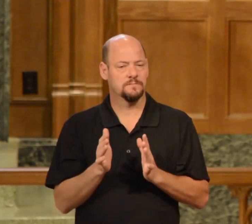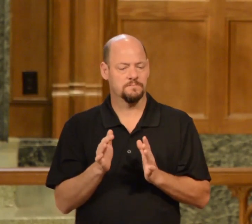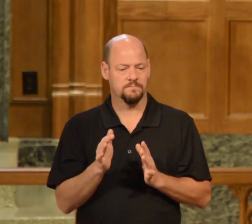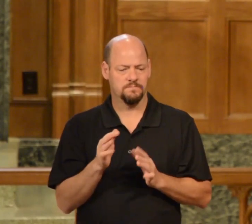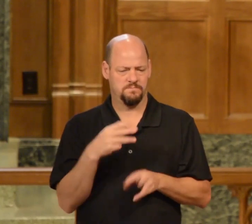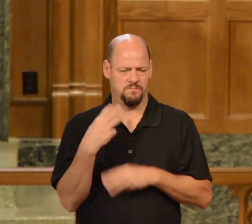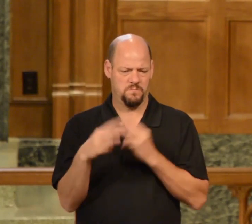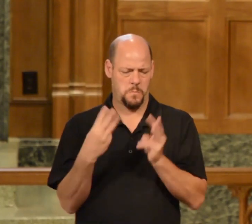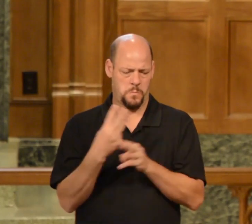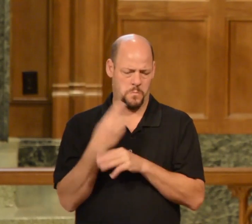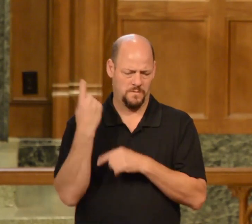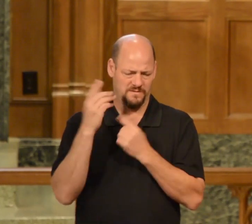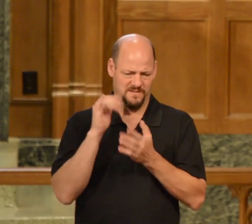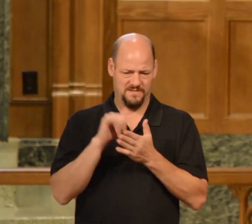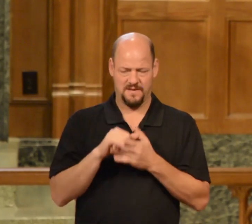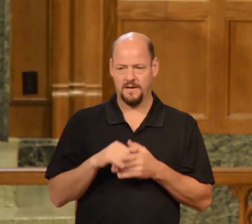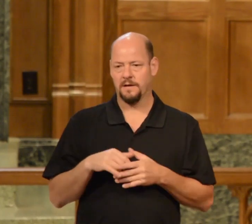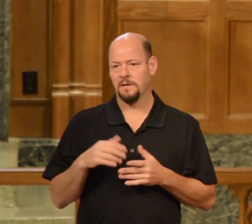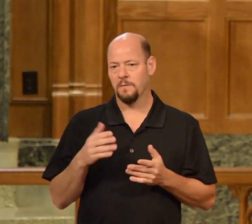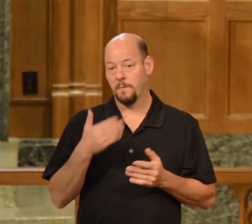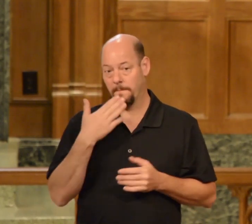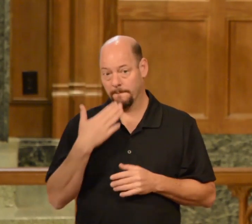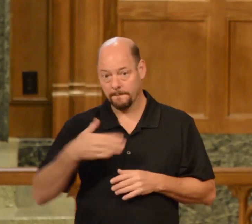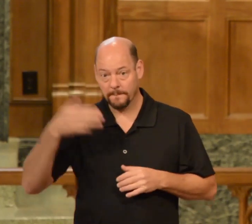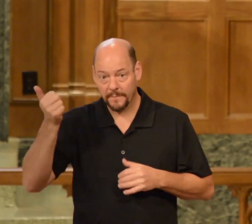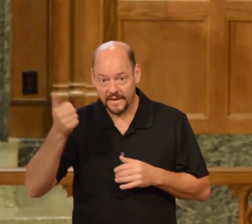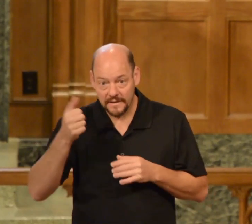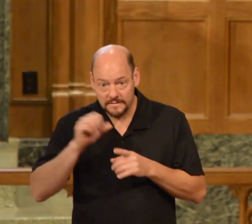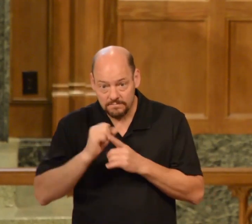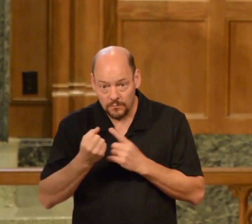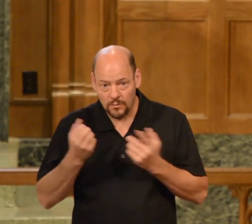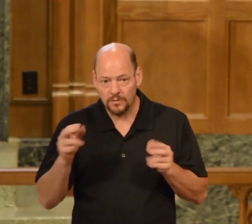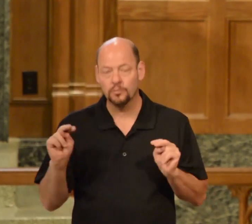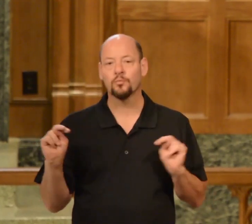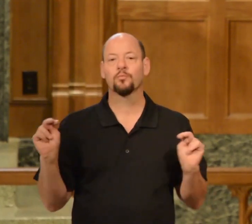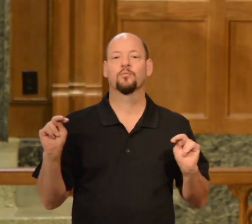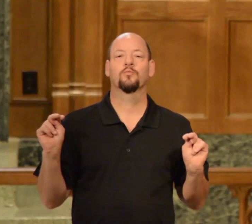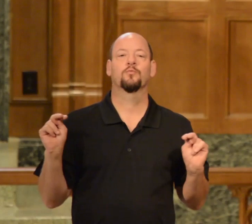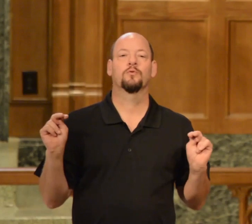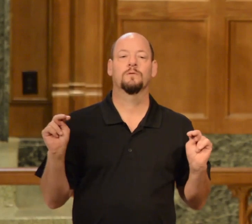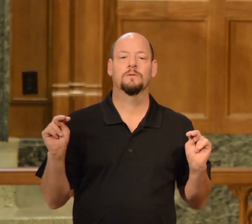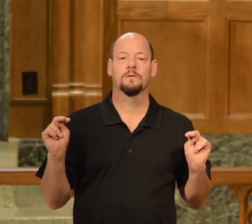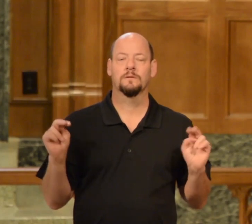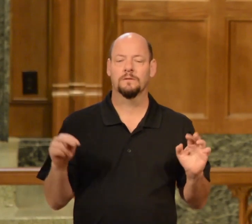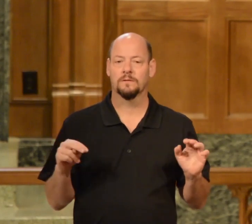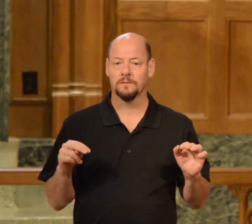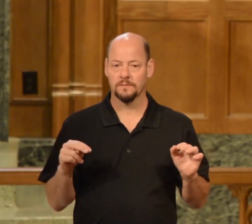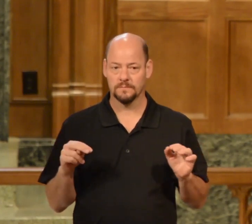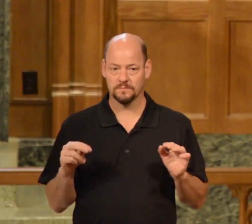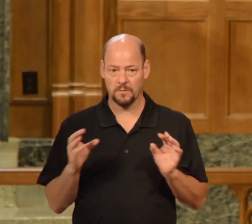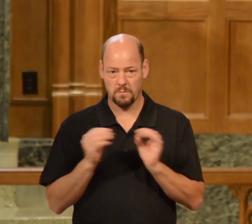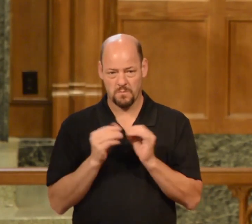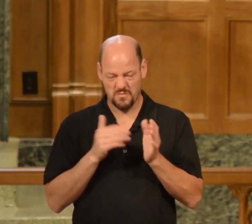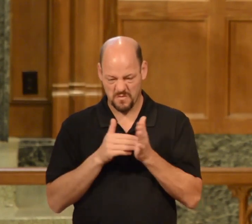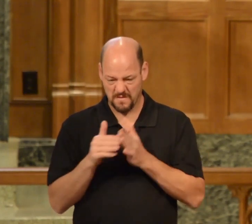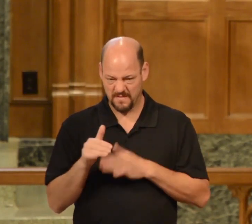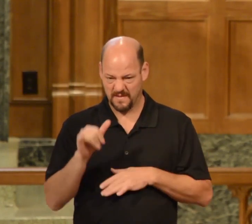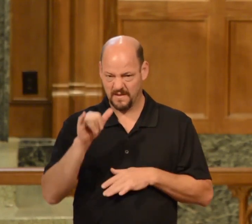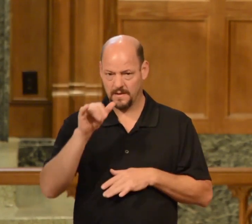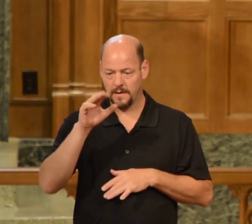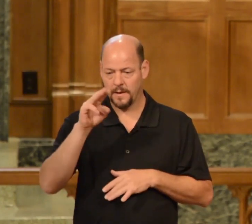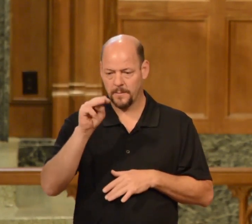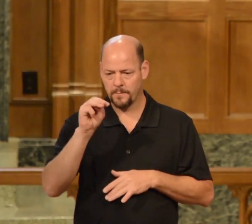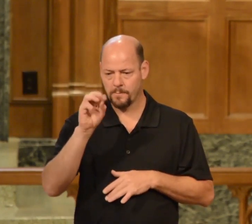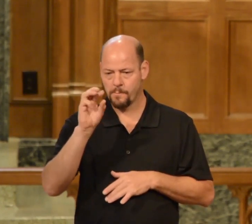considered at best neutral and normally is considered immoral to our